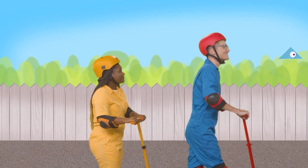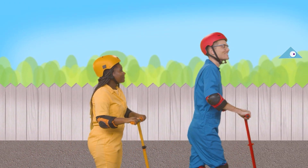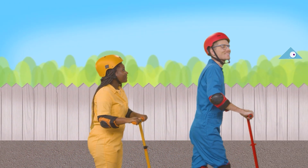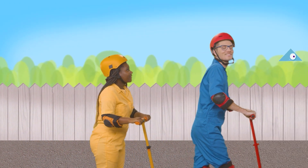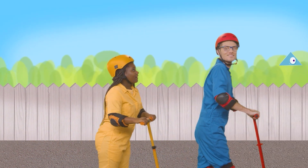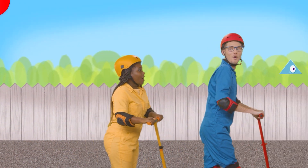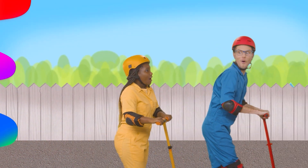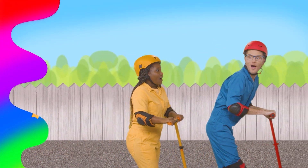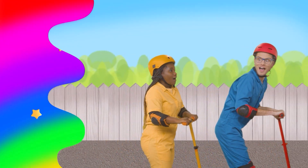Woohoo